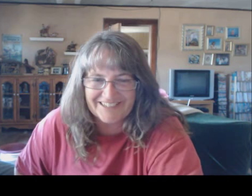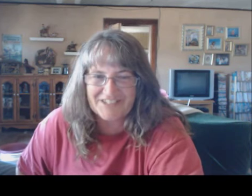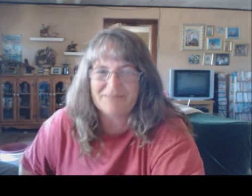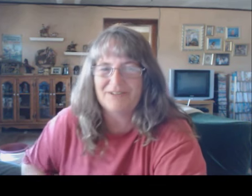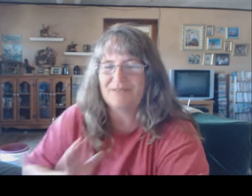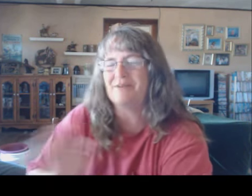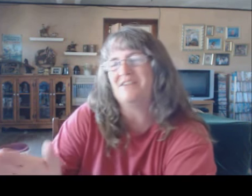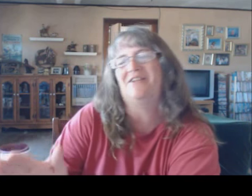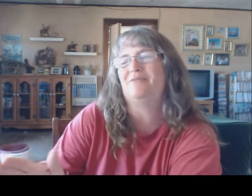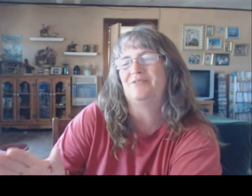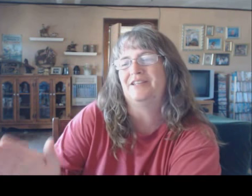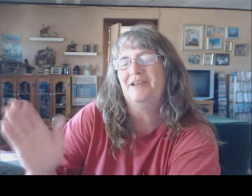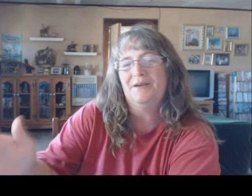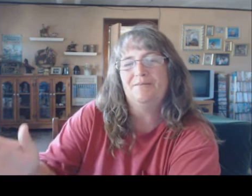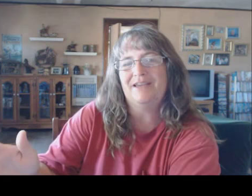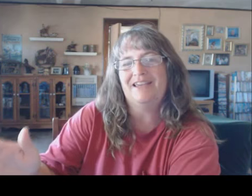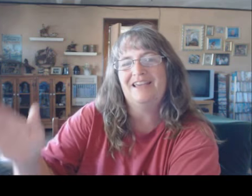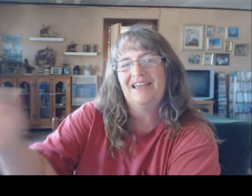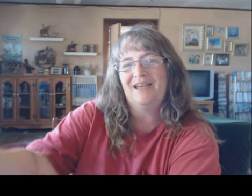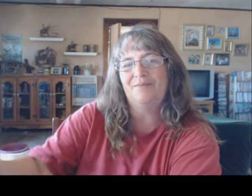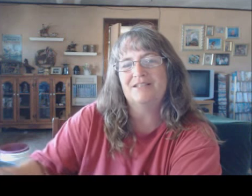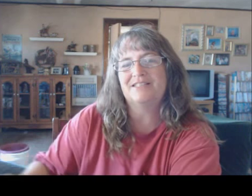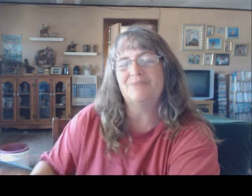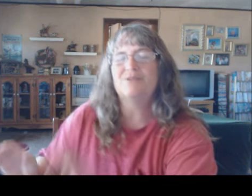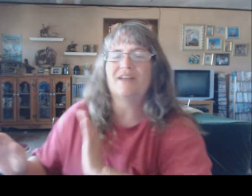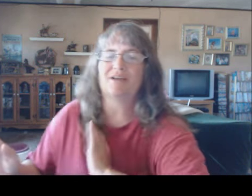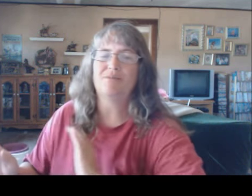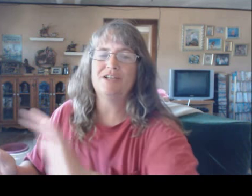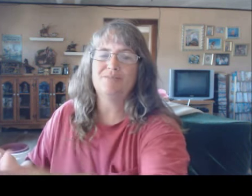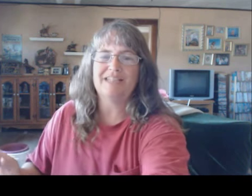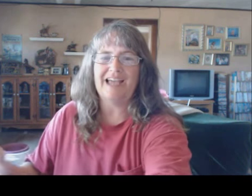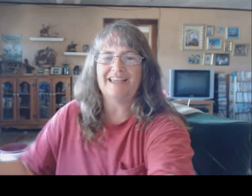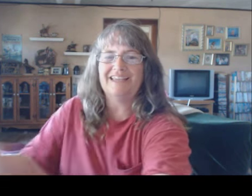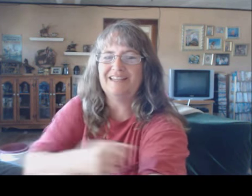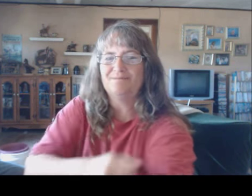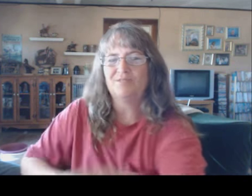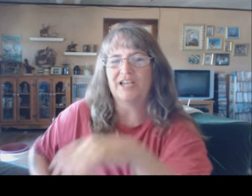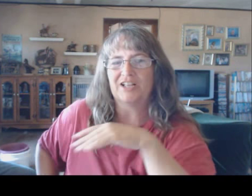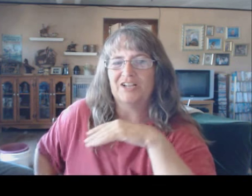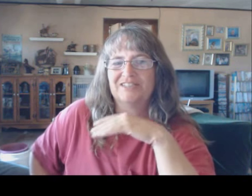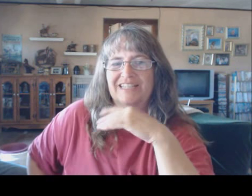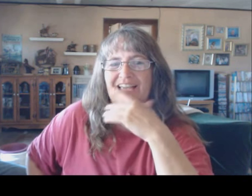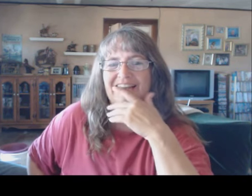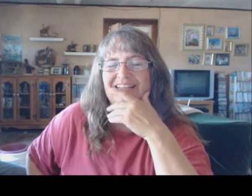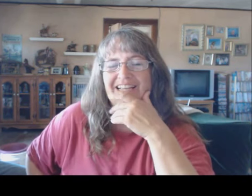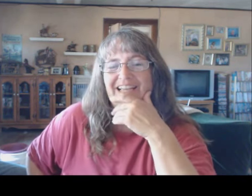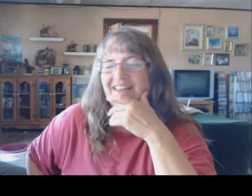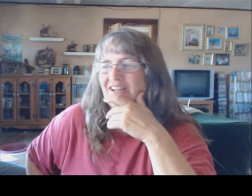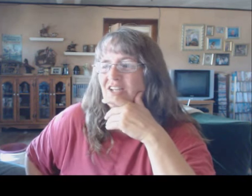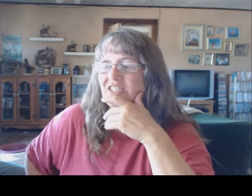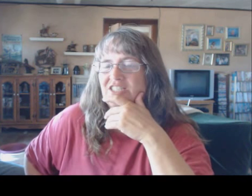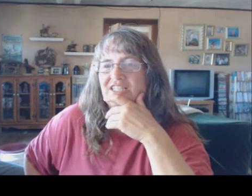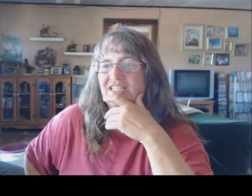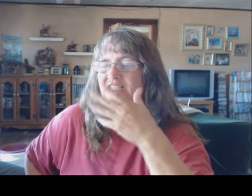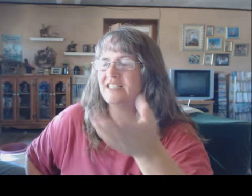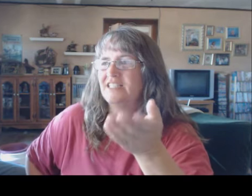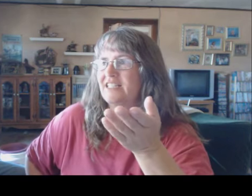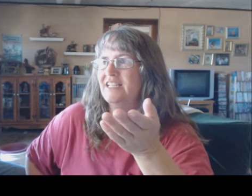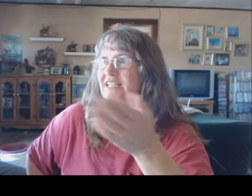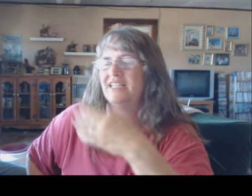Because she put her butt right between me and Miss Zebu. And I could push Bidet in and close the gate. And there I stood. And Lee,